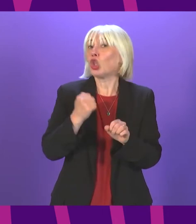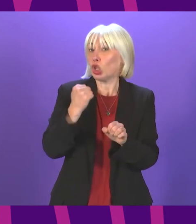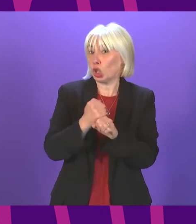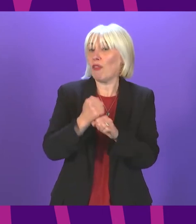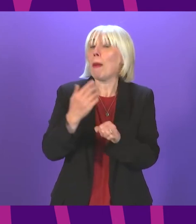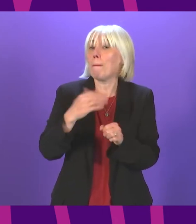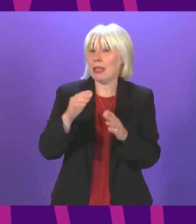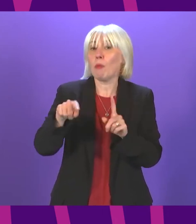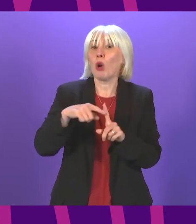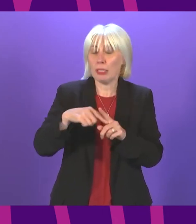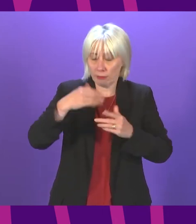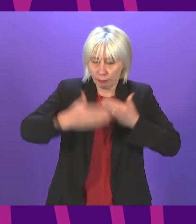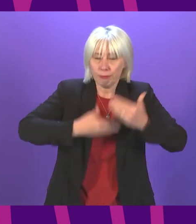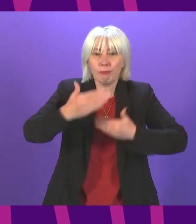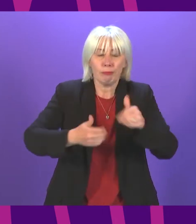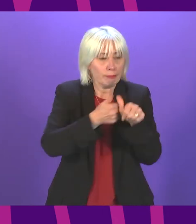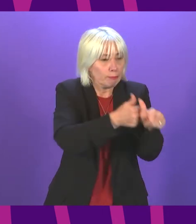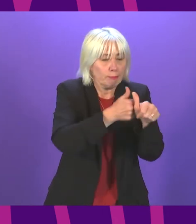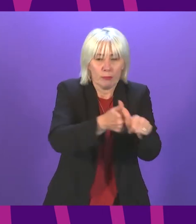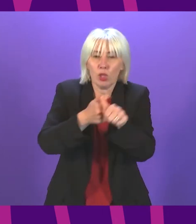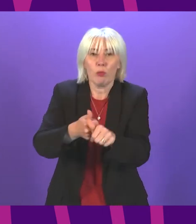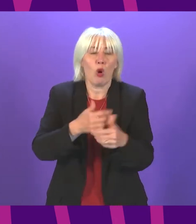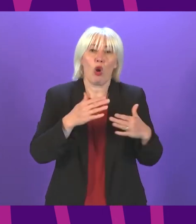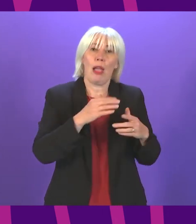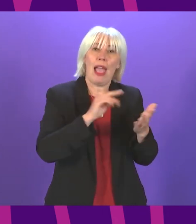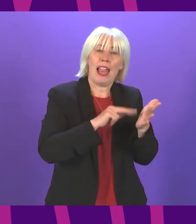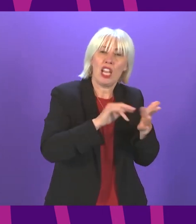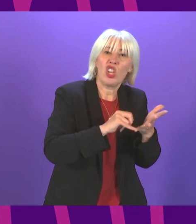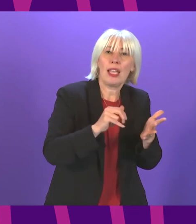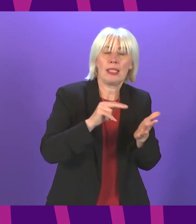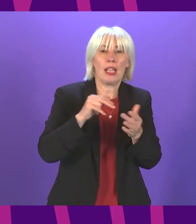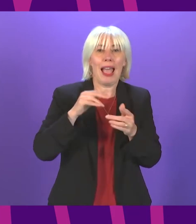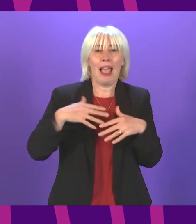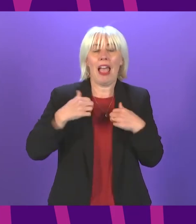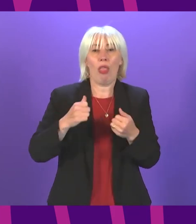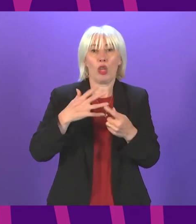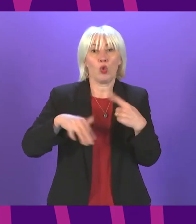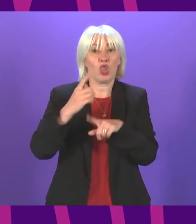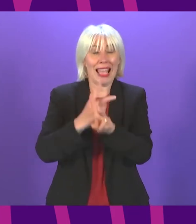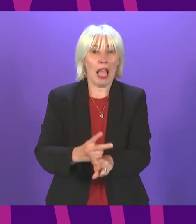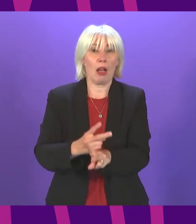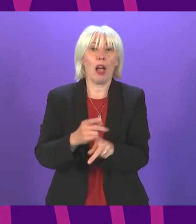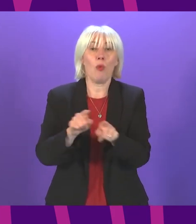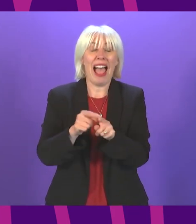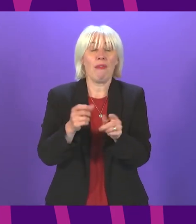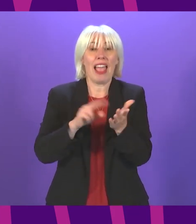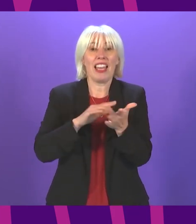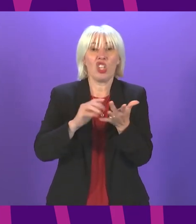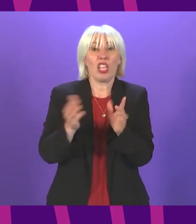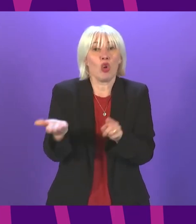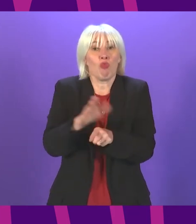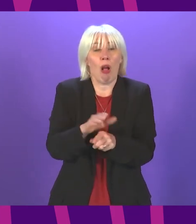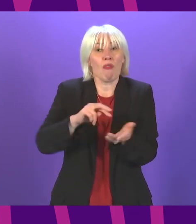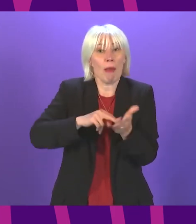positive steps to support our NHS and health and social care workforce the government has published an NHS recovery plan